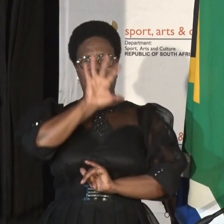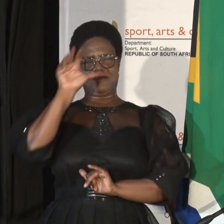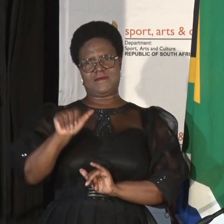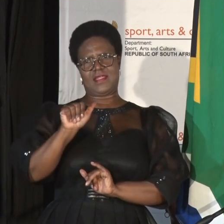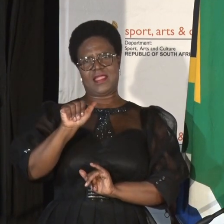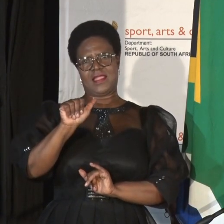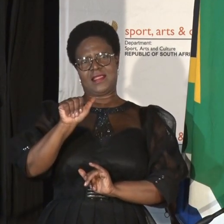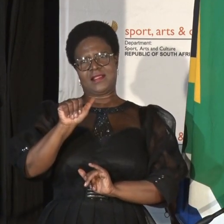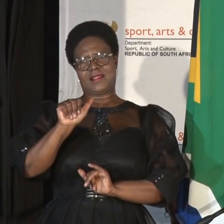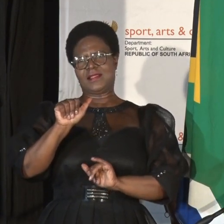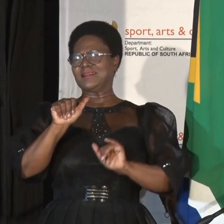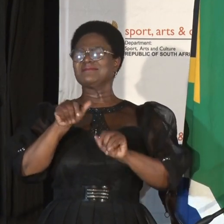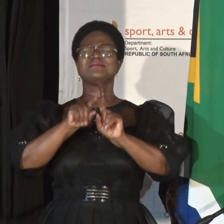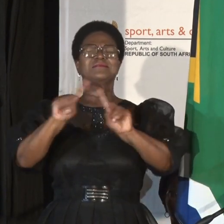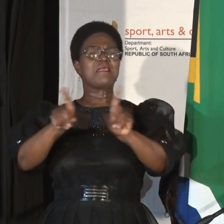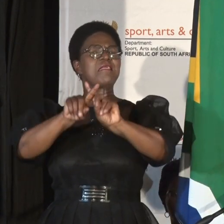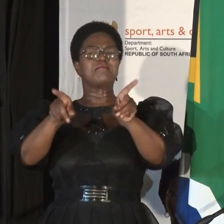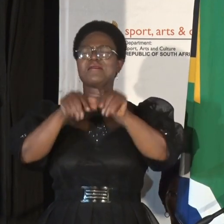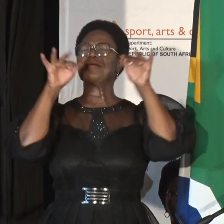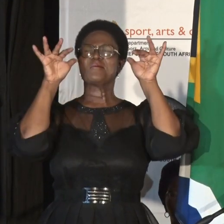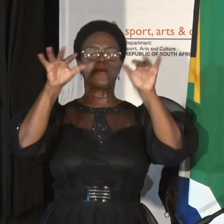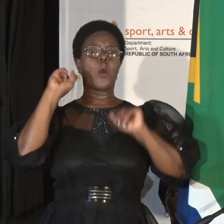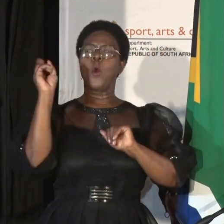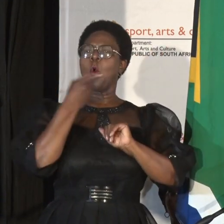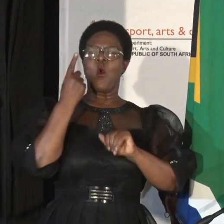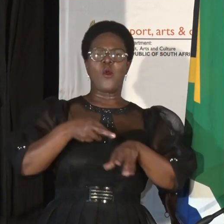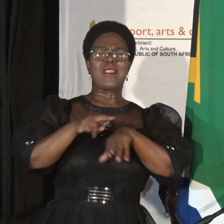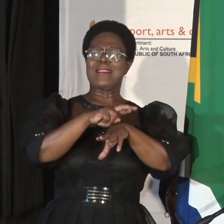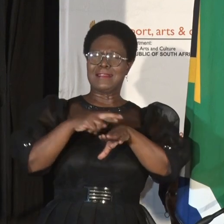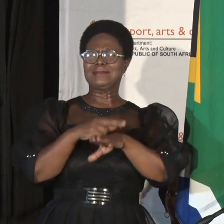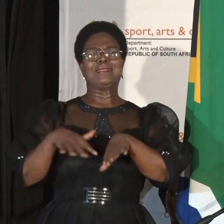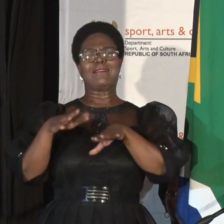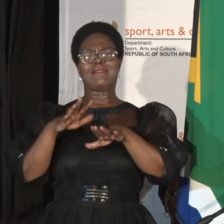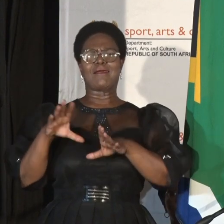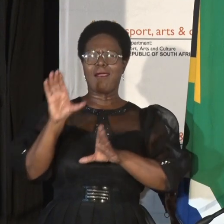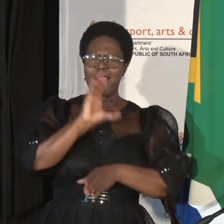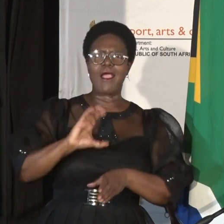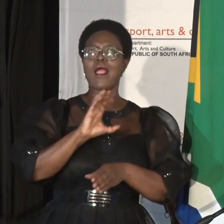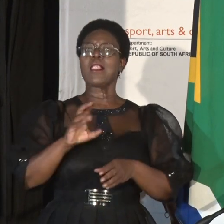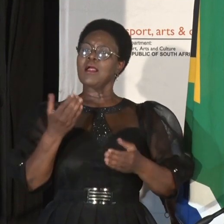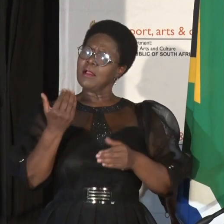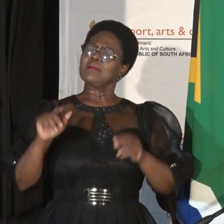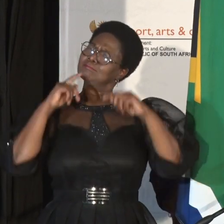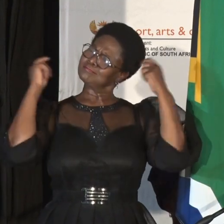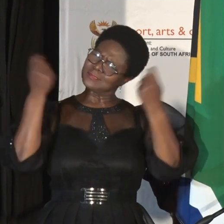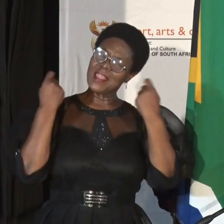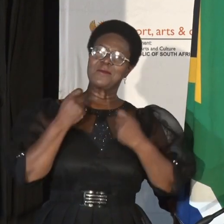people of creed, people of color, people of different religion, to celebrate some of these achievements.